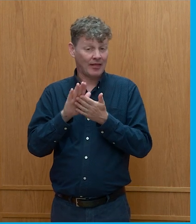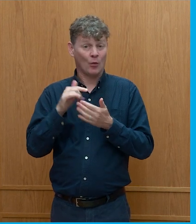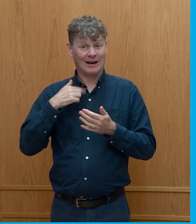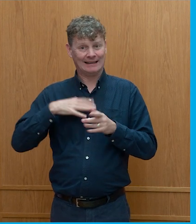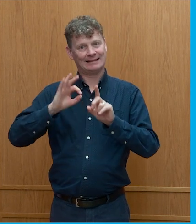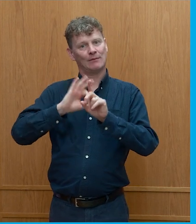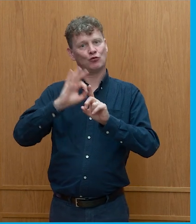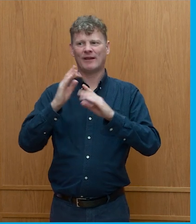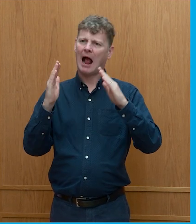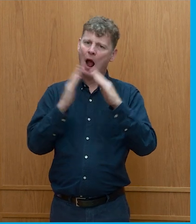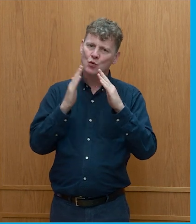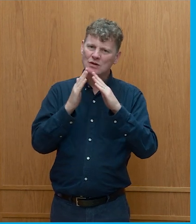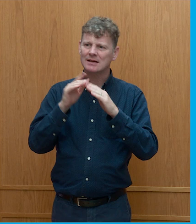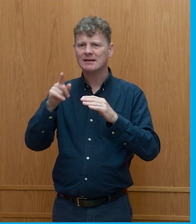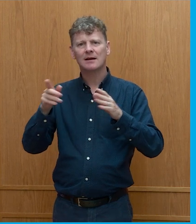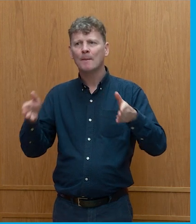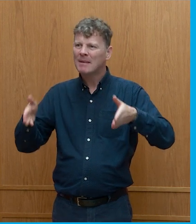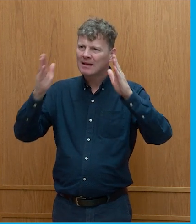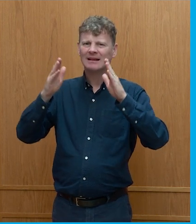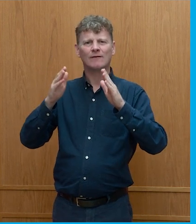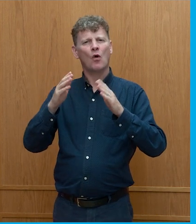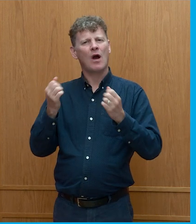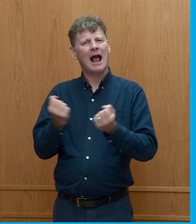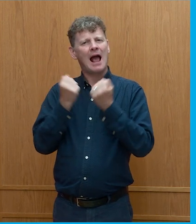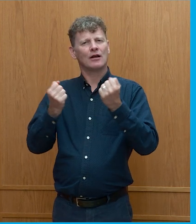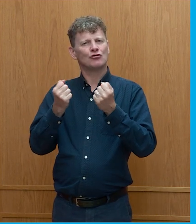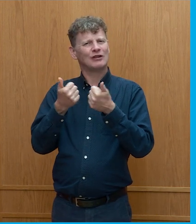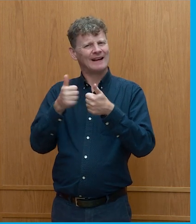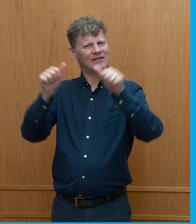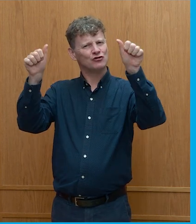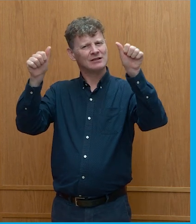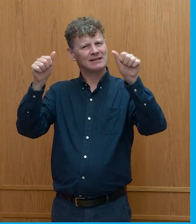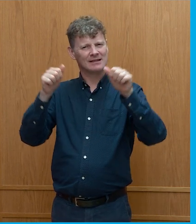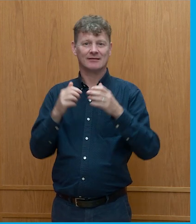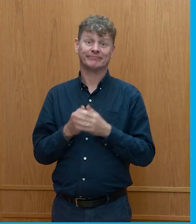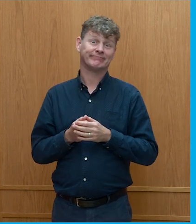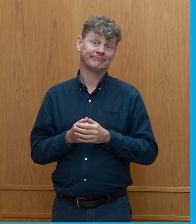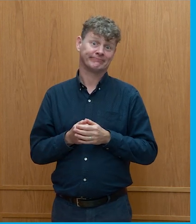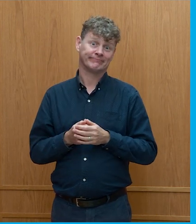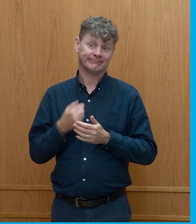in terms of its energy efficiency, is absolutely an issue that I come across every week with the people I serve.